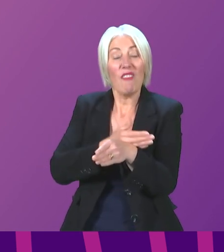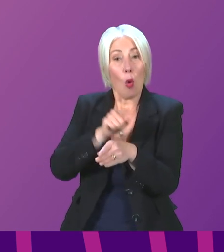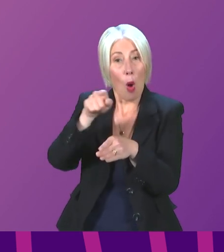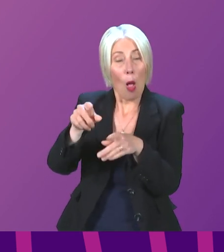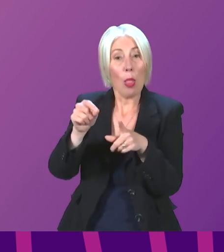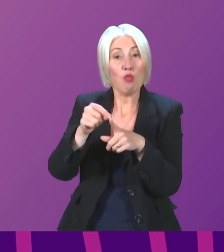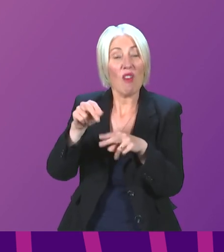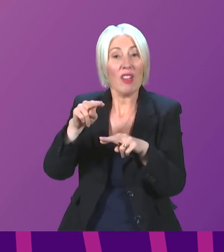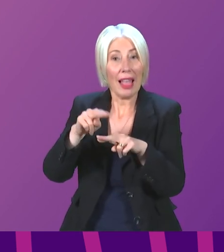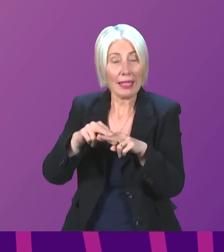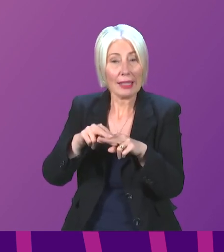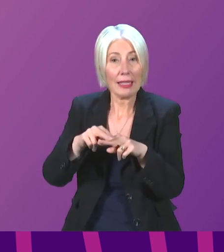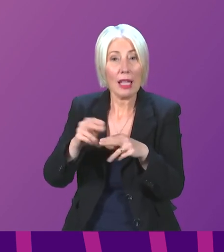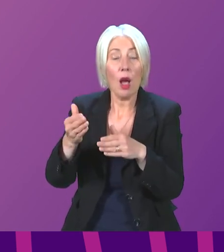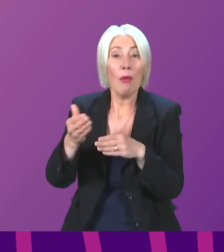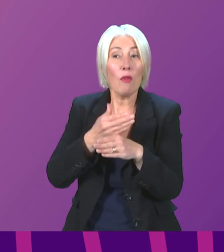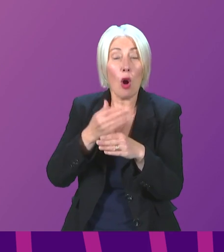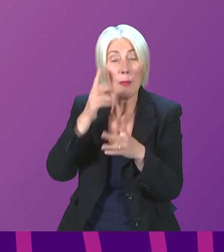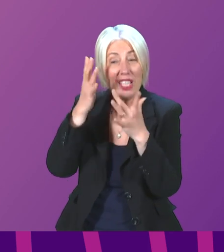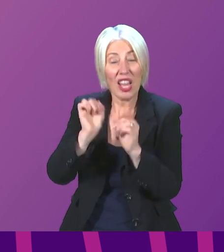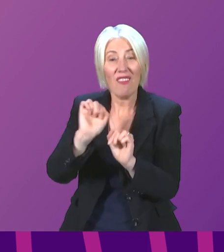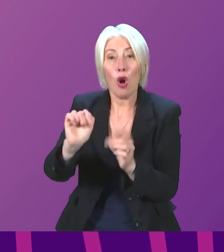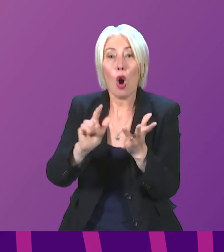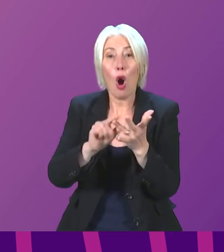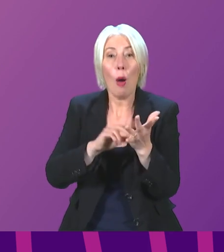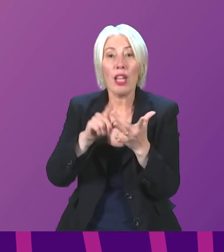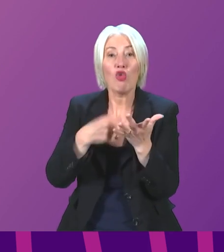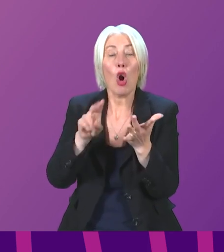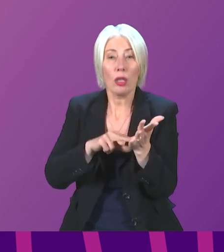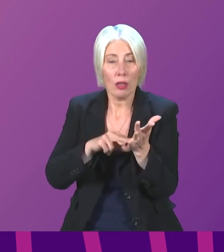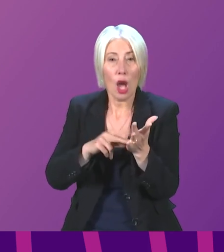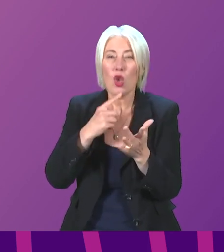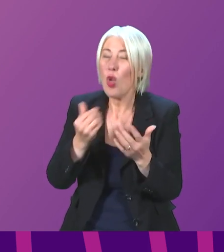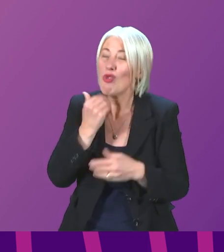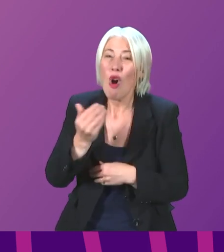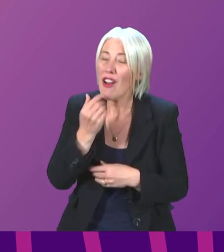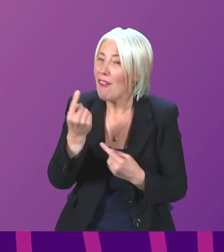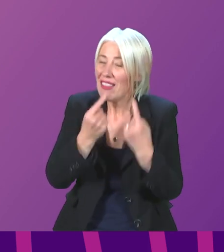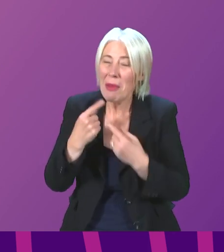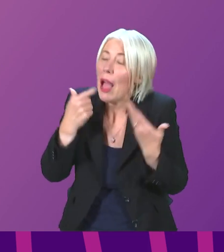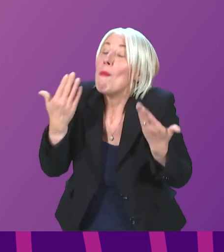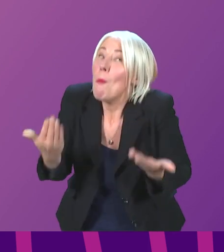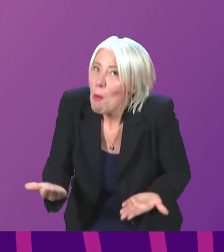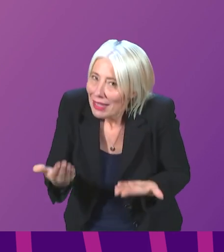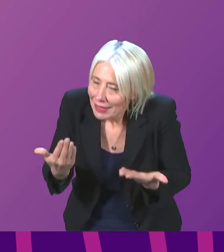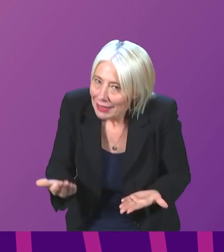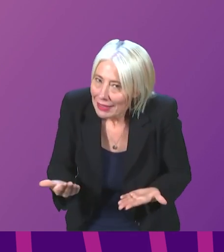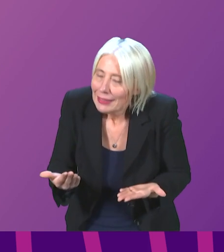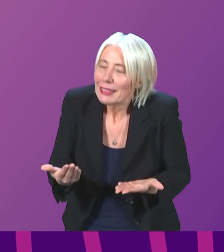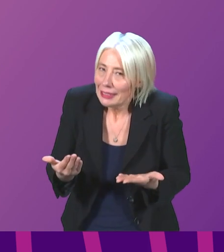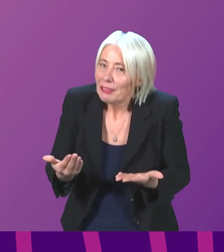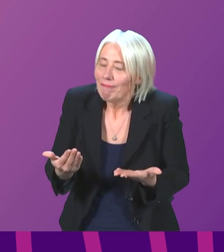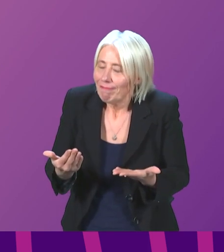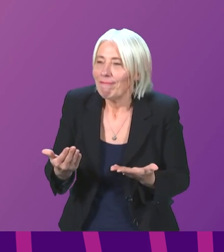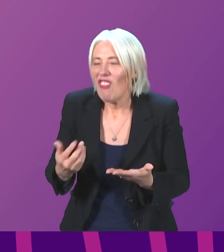before Evershield was tested against Omicron, and therefore there is insufficient data to give us